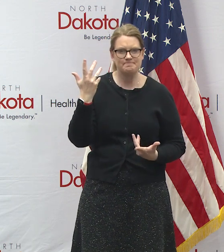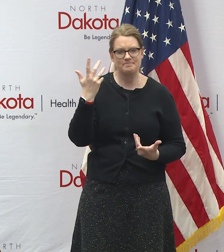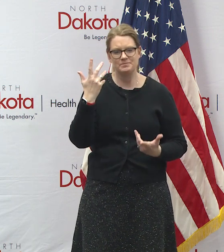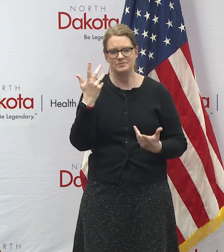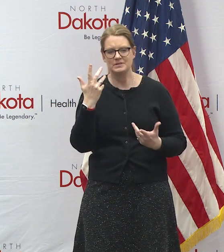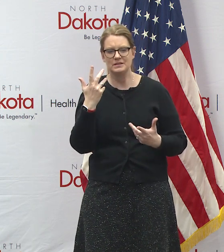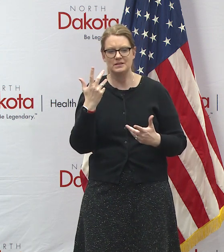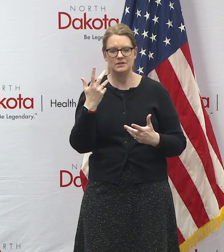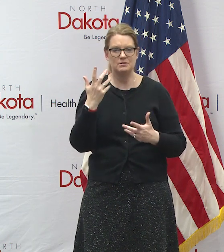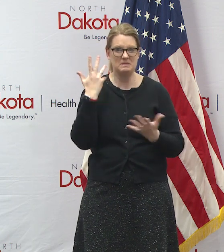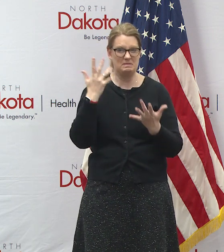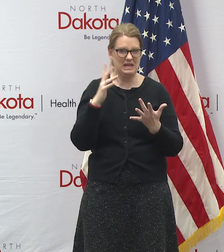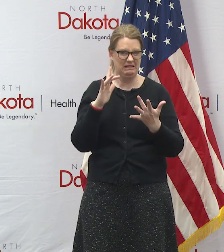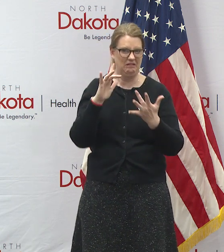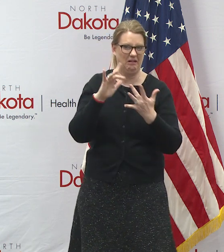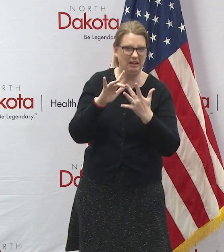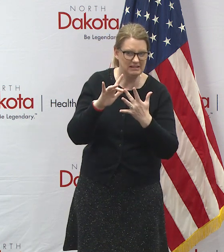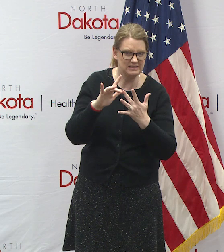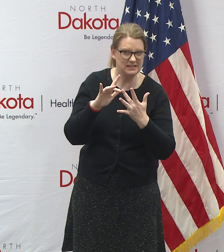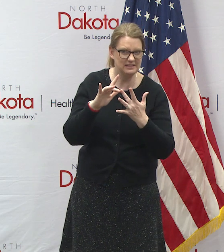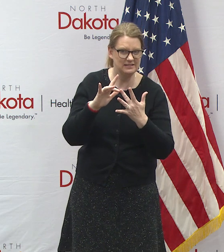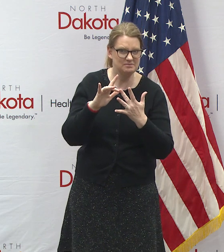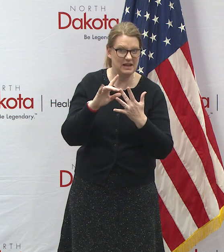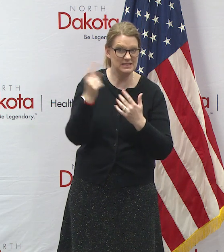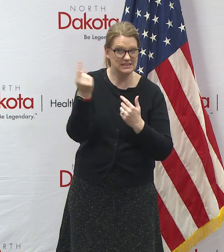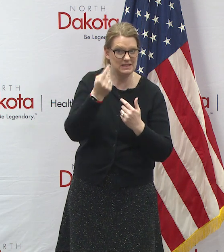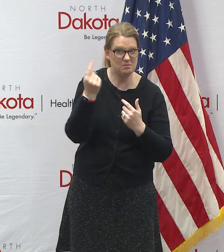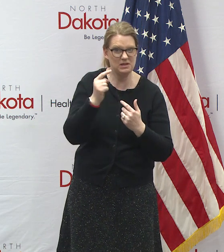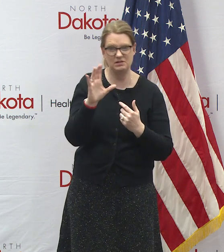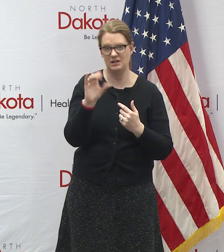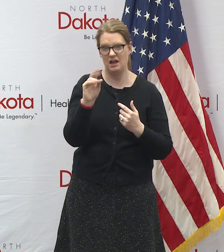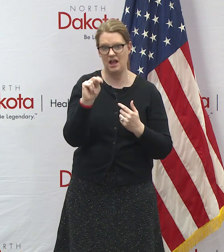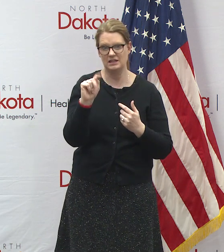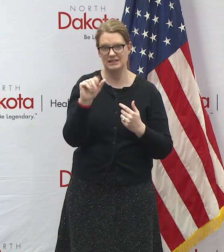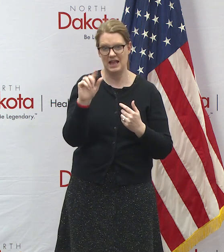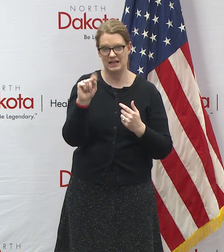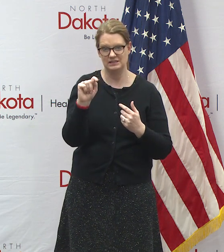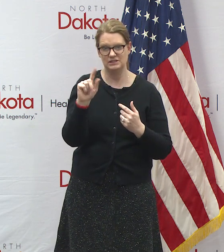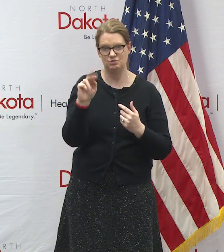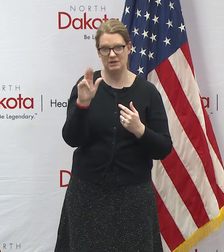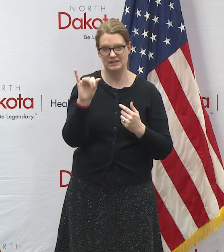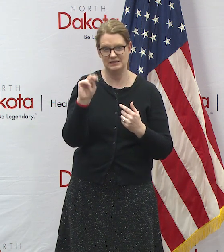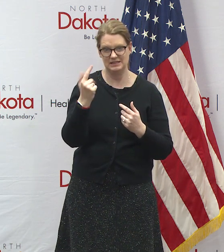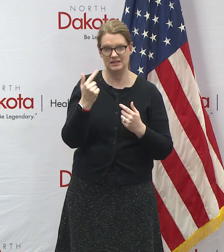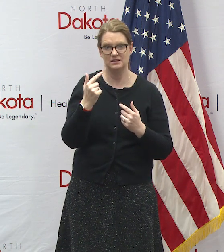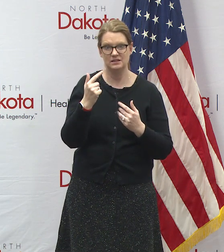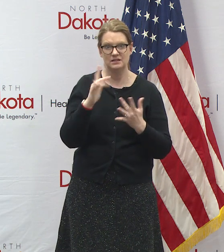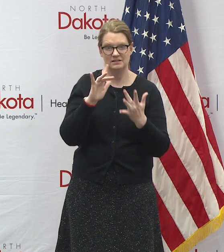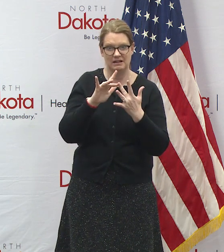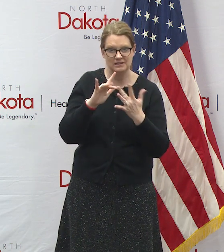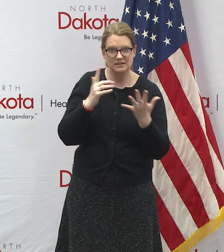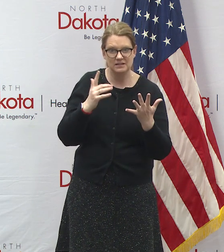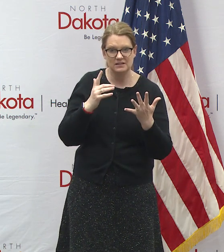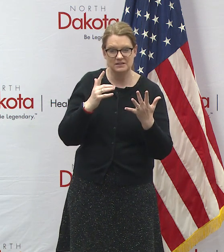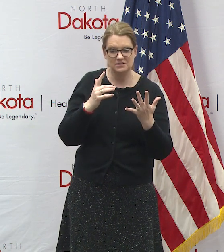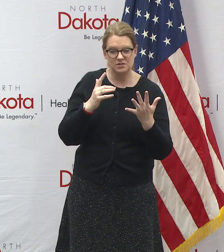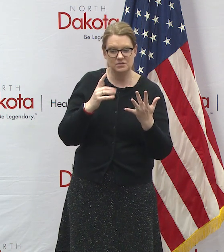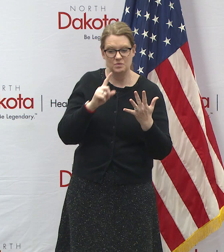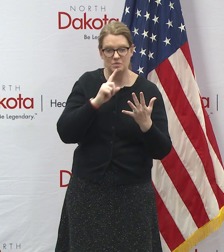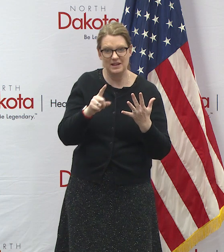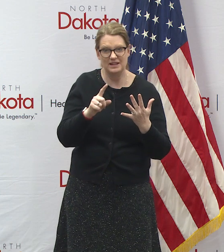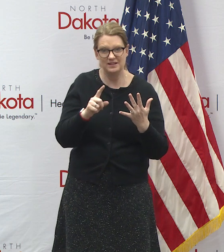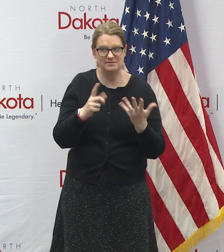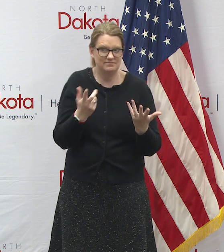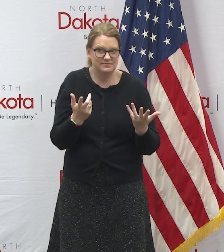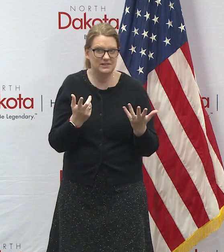contacted in the future by one of our contact tracing teams they will be asking you who have you been in contact with. Most of us you know